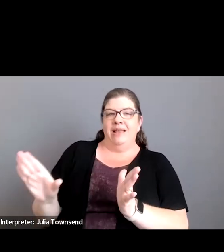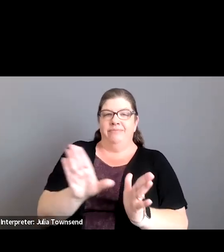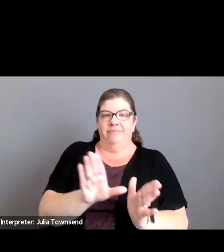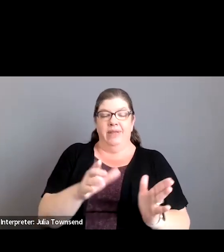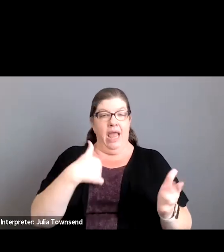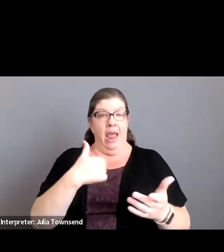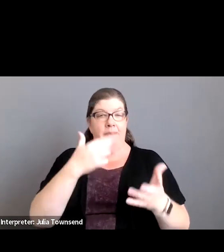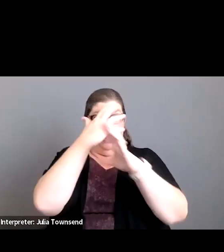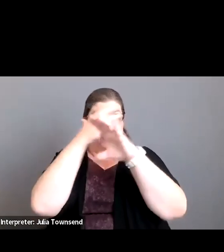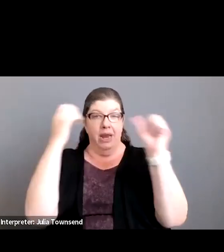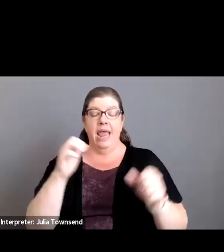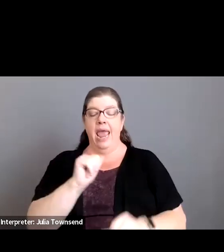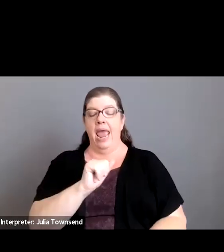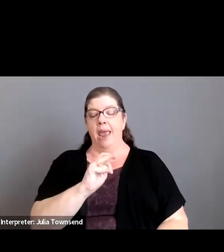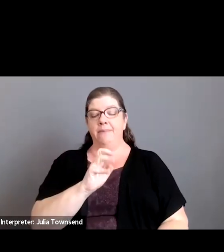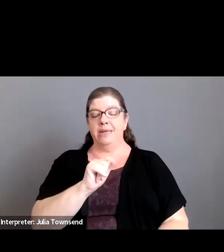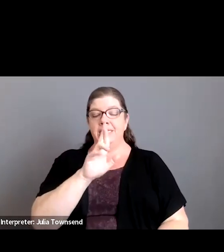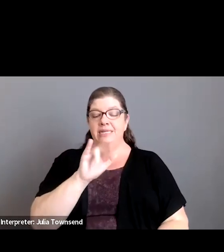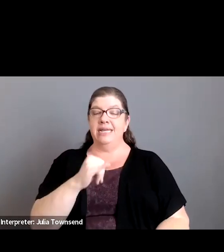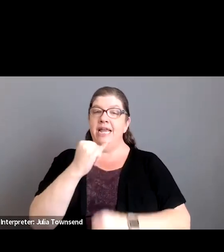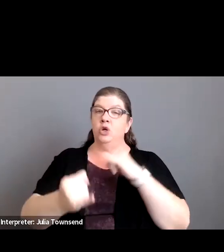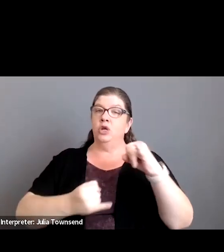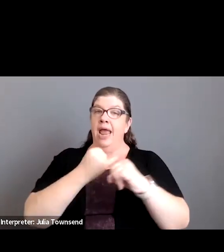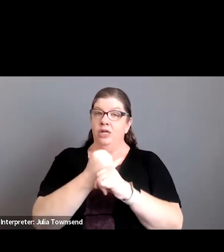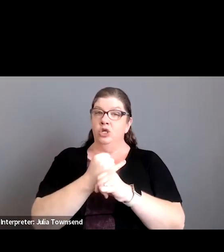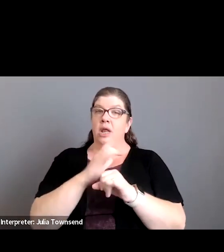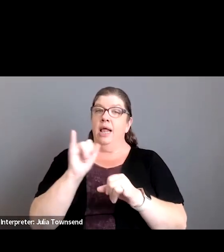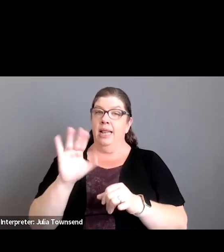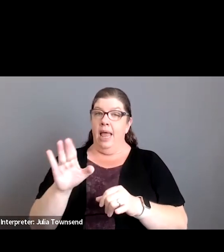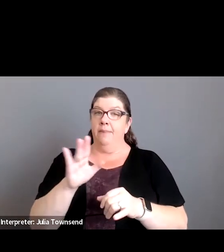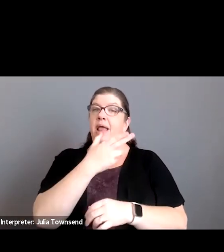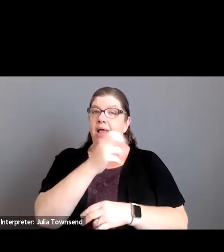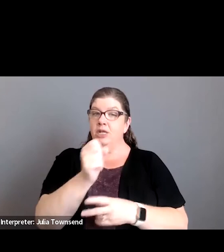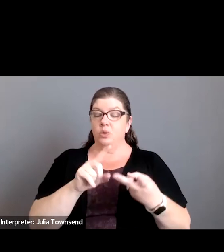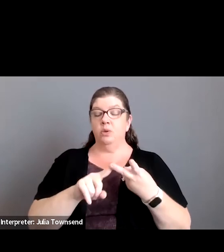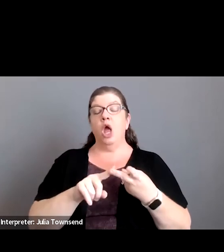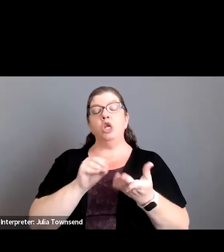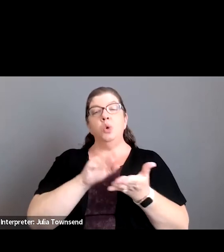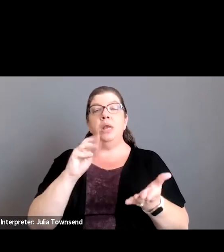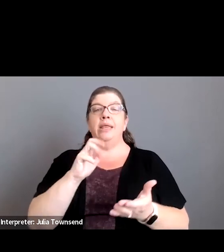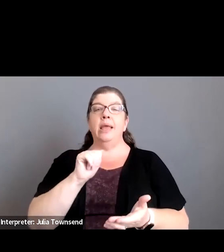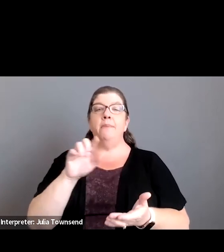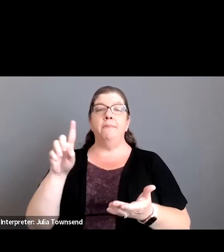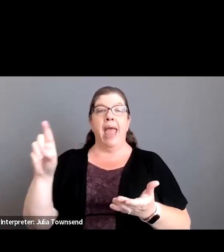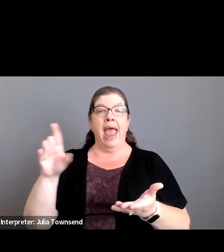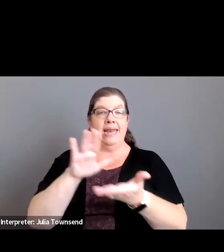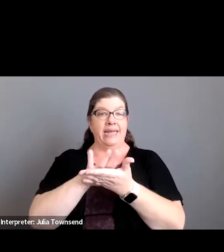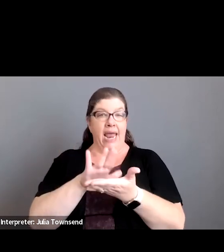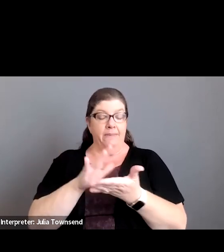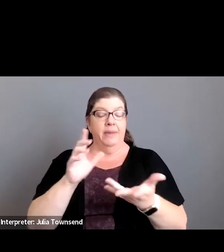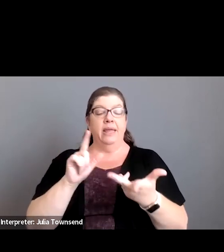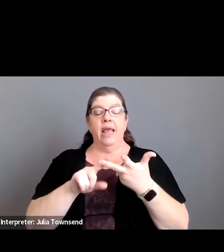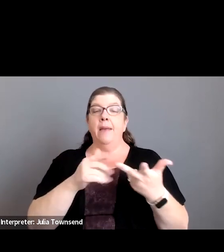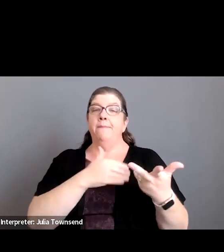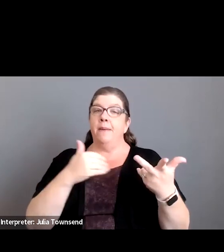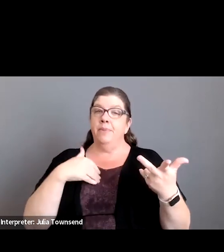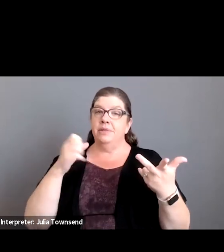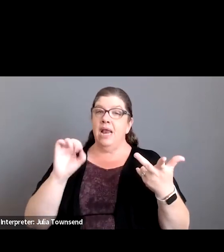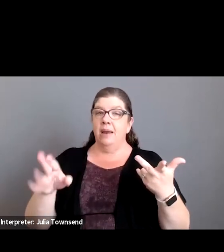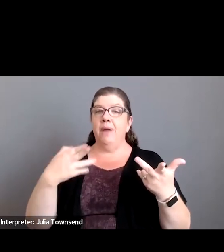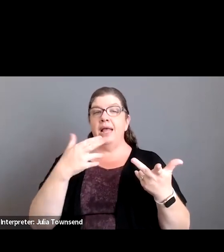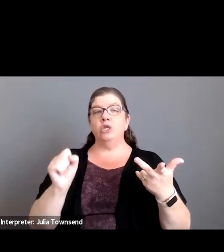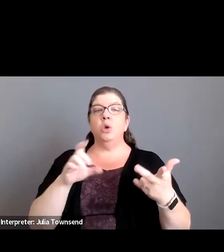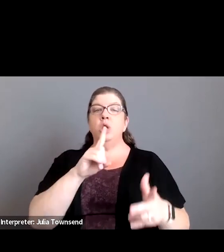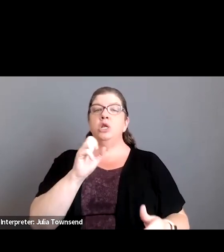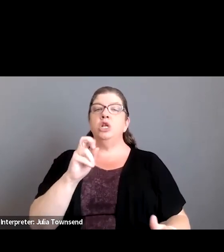the president of the amnesty international club at my high school a student in the mad academy and i'm a member of santa barbara high school's